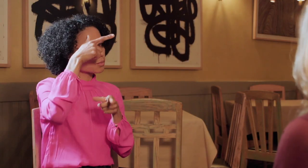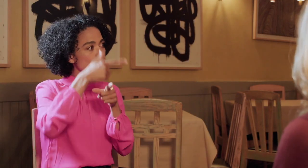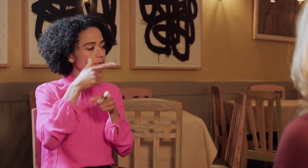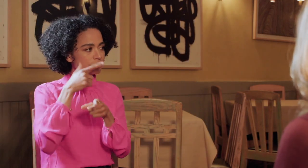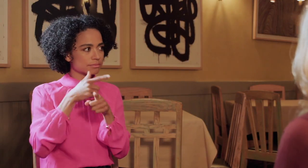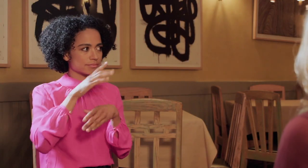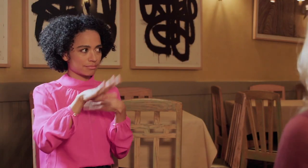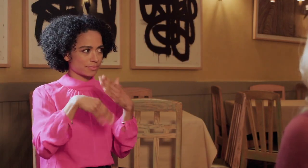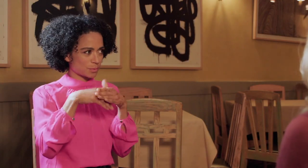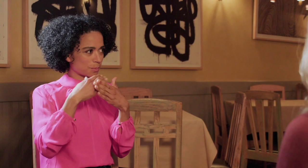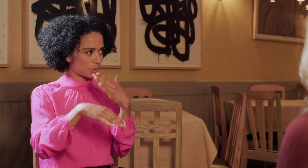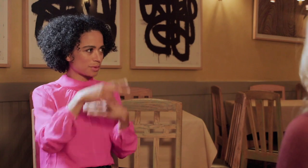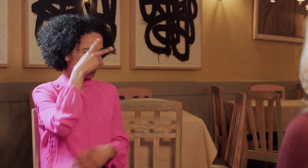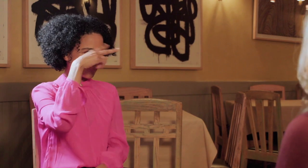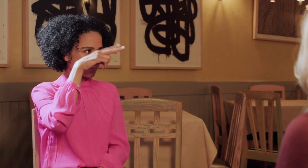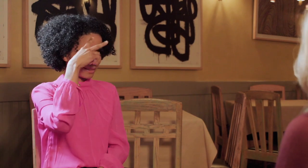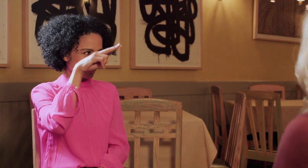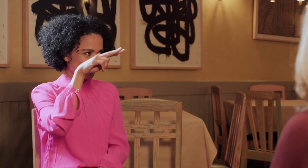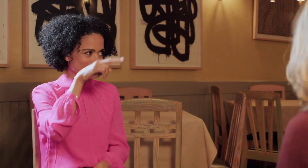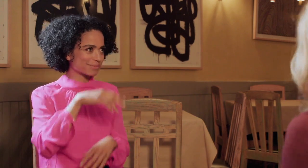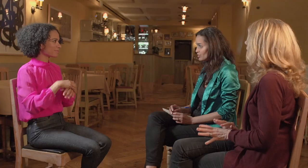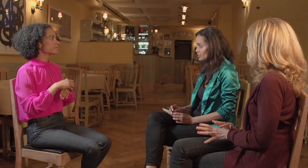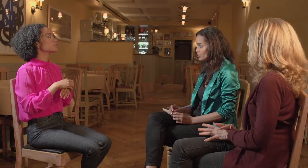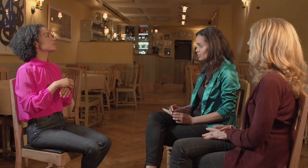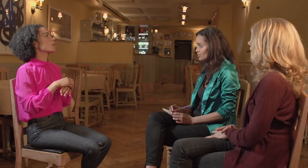in America. His brother and sisters were all born in Mexico.